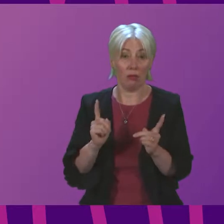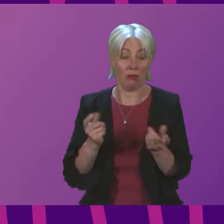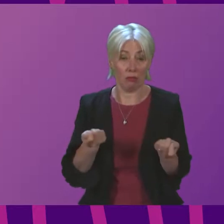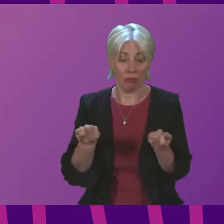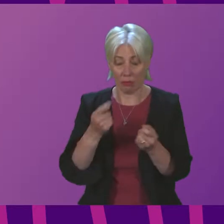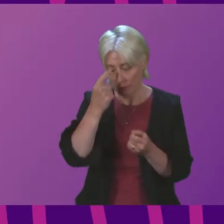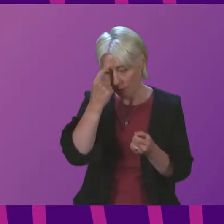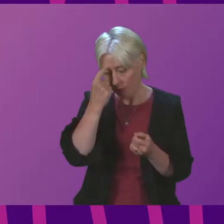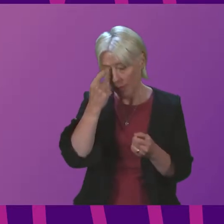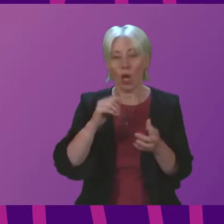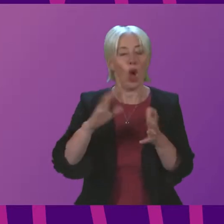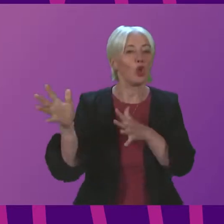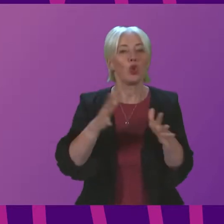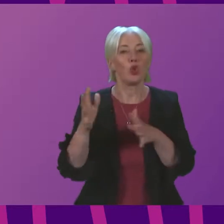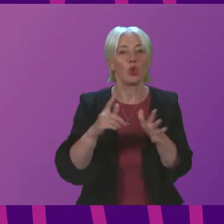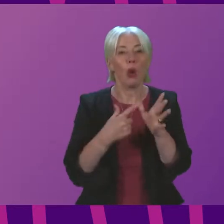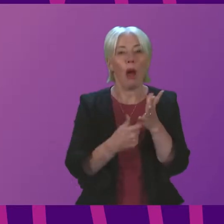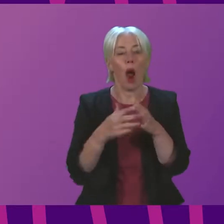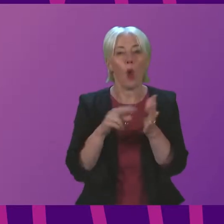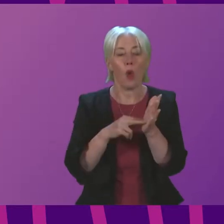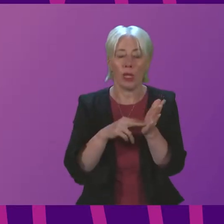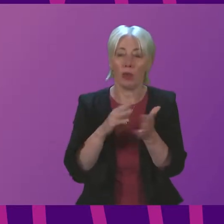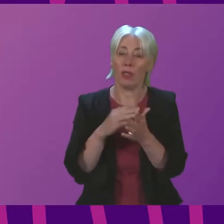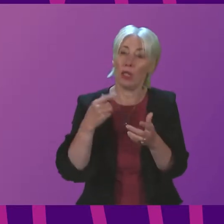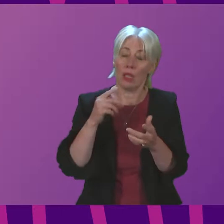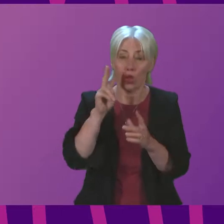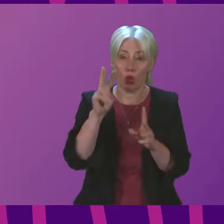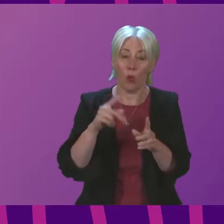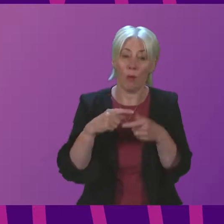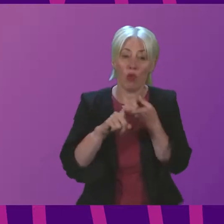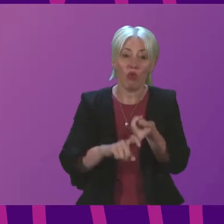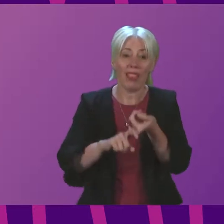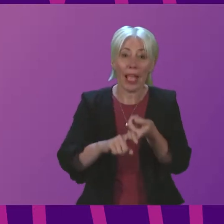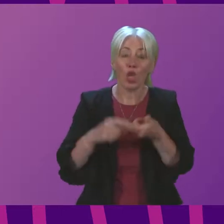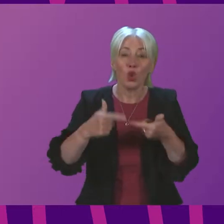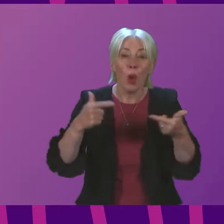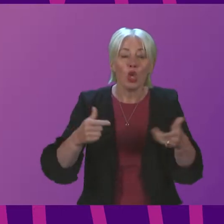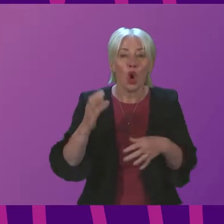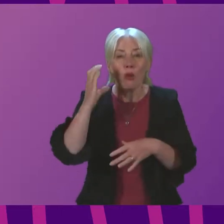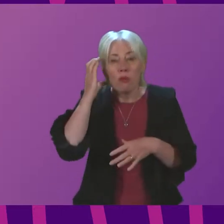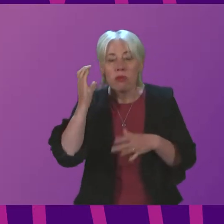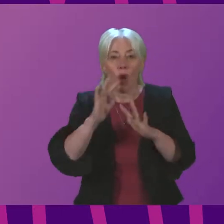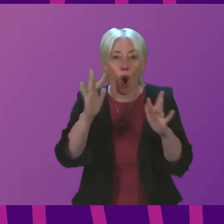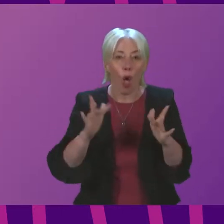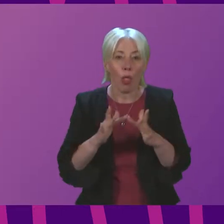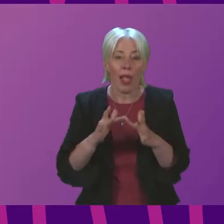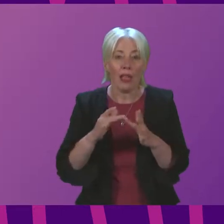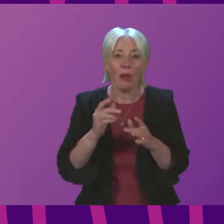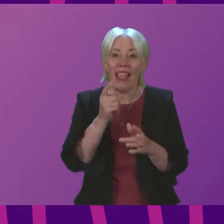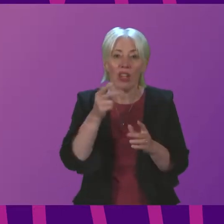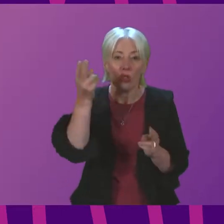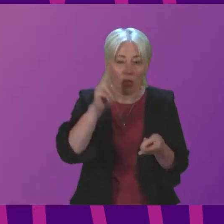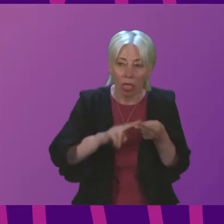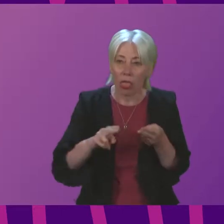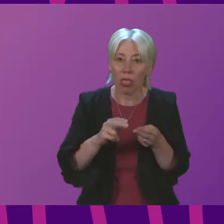our expectation and reliance on technology and online information but when the power is gone and the batteries have run out and in terms of lessons learned